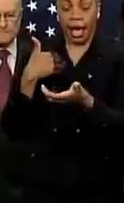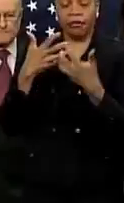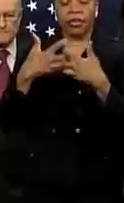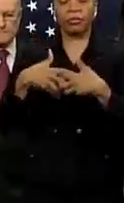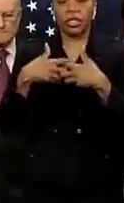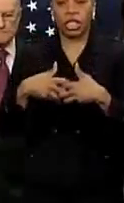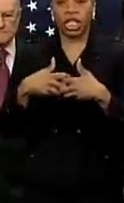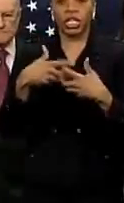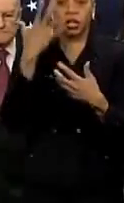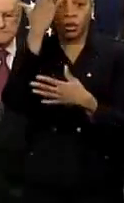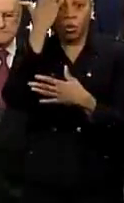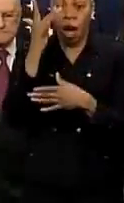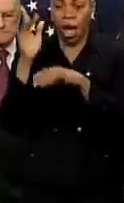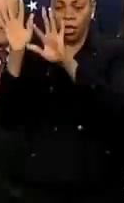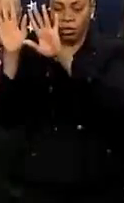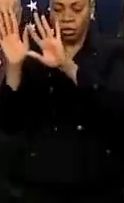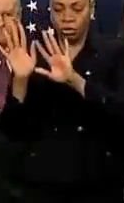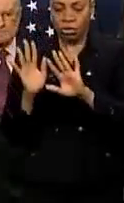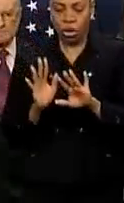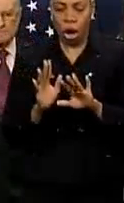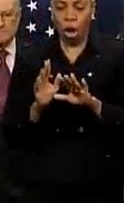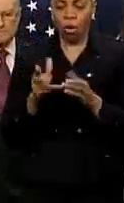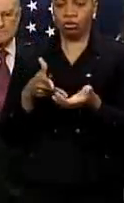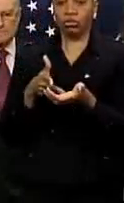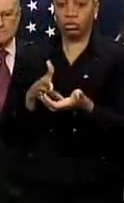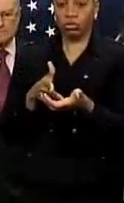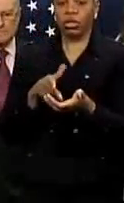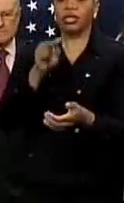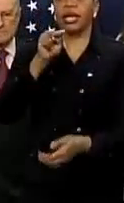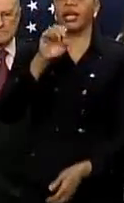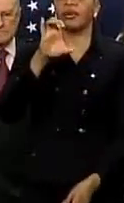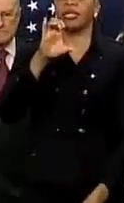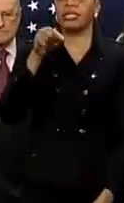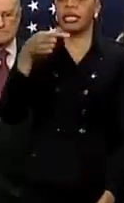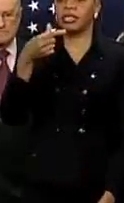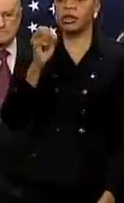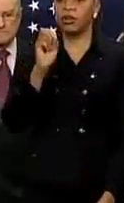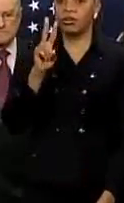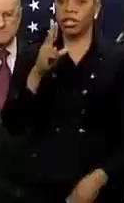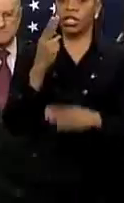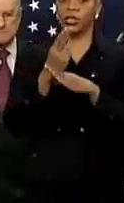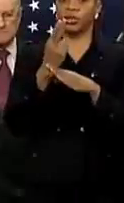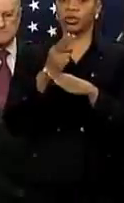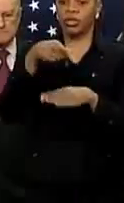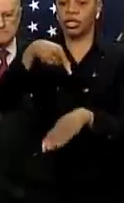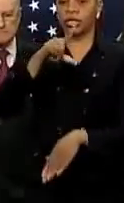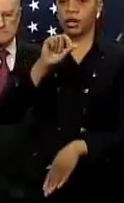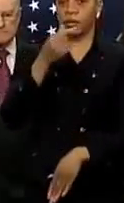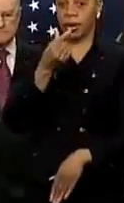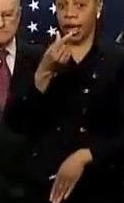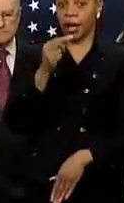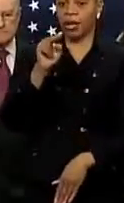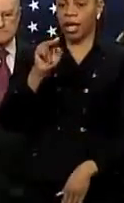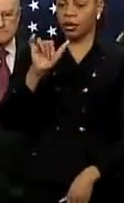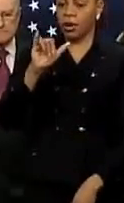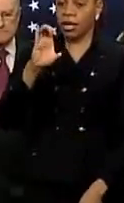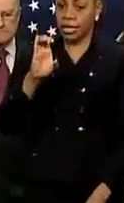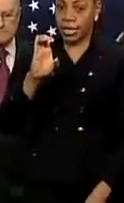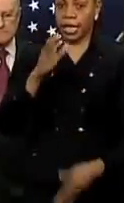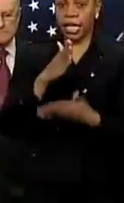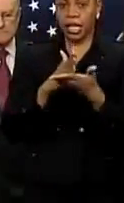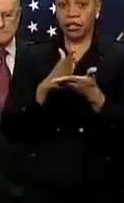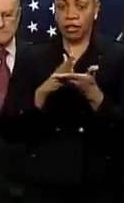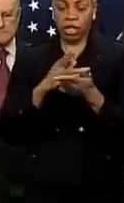snow removal in the neighborhood online at nyc.gov using the Plow NYC feature. I have used it